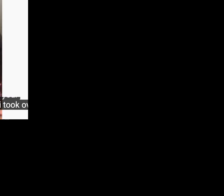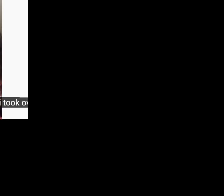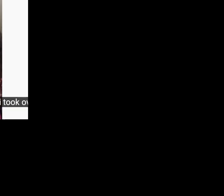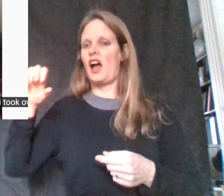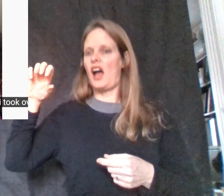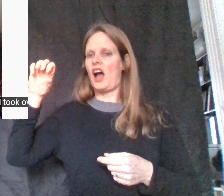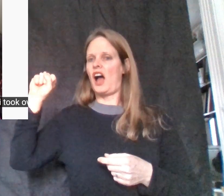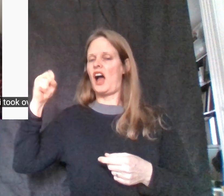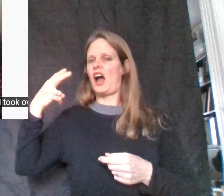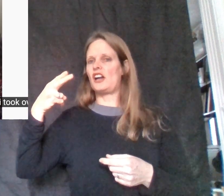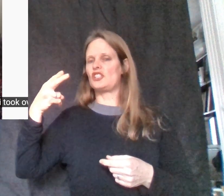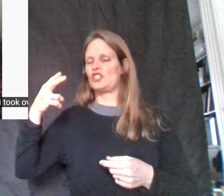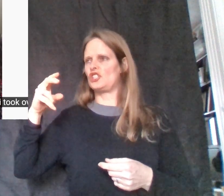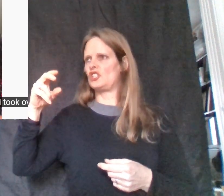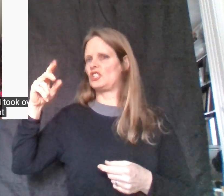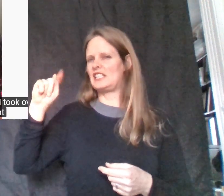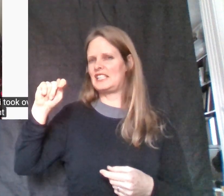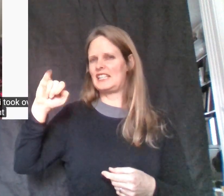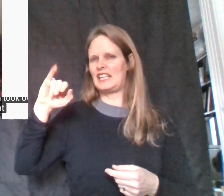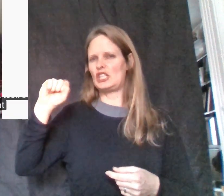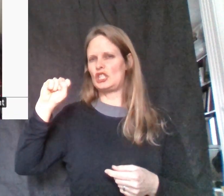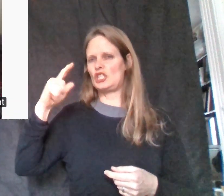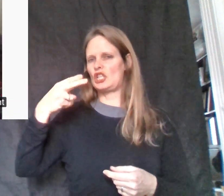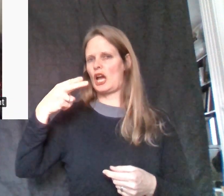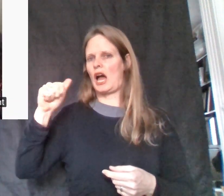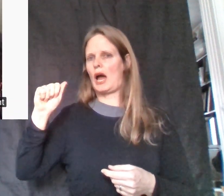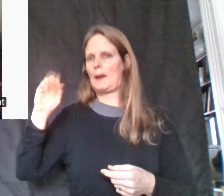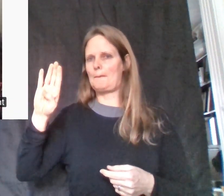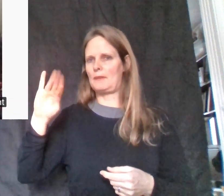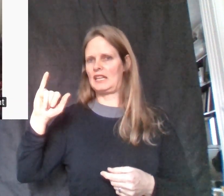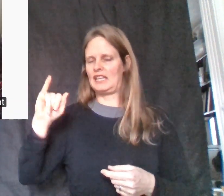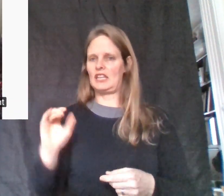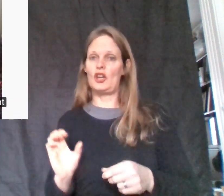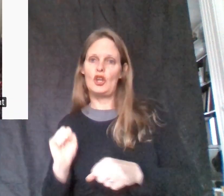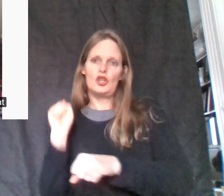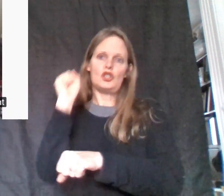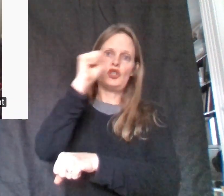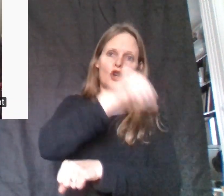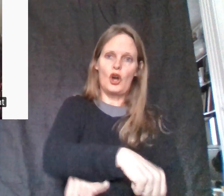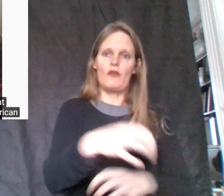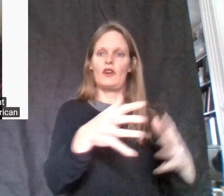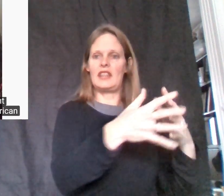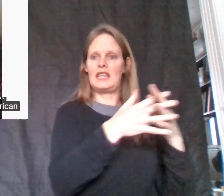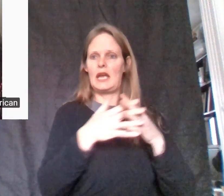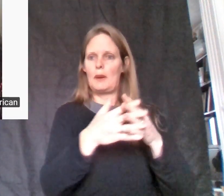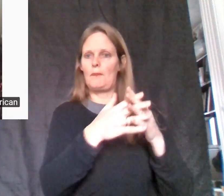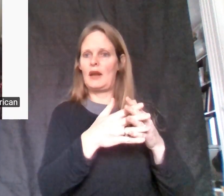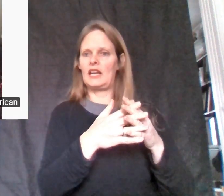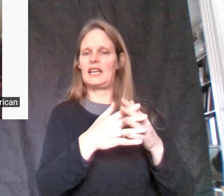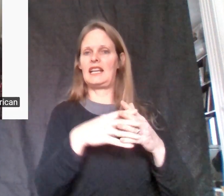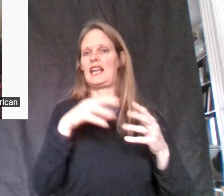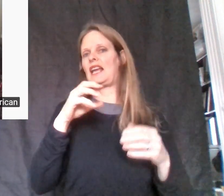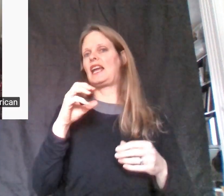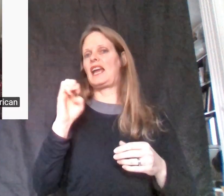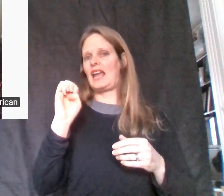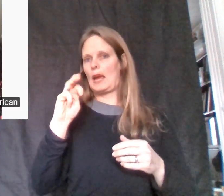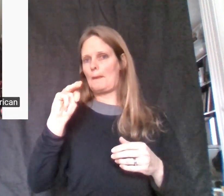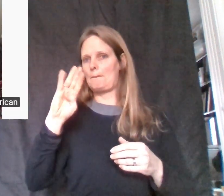American embassy and like vandalized it and killed an American contractor? Like, I